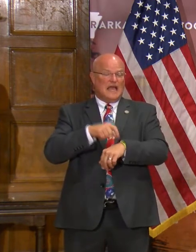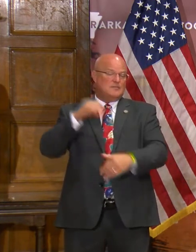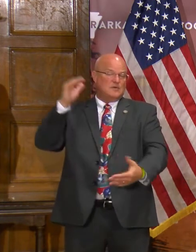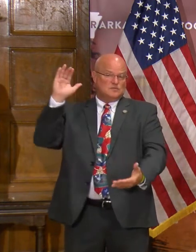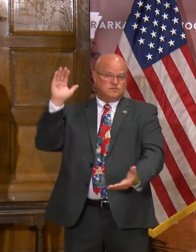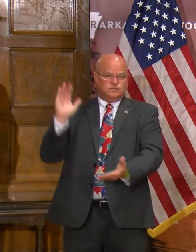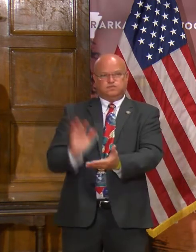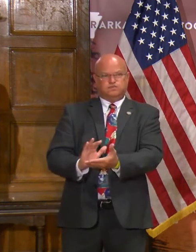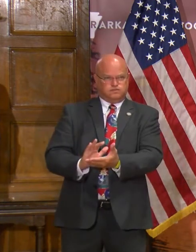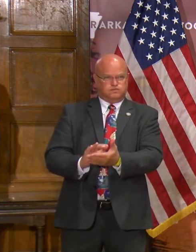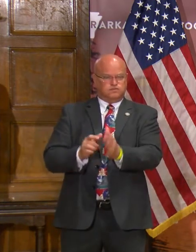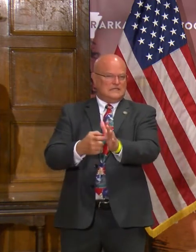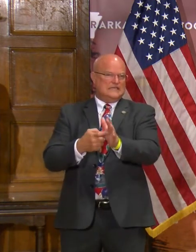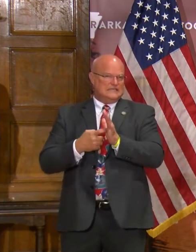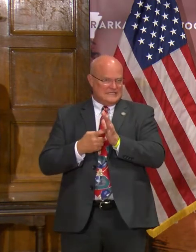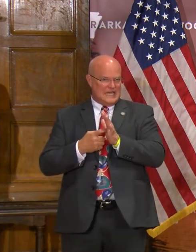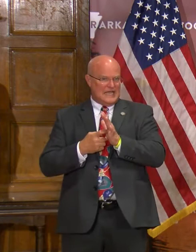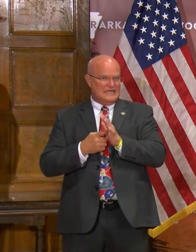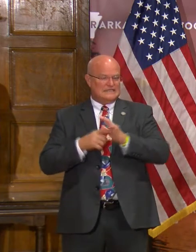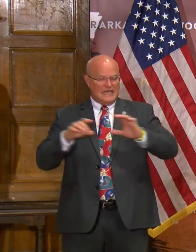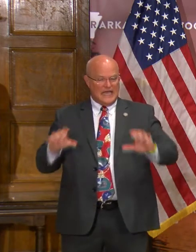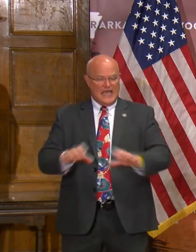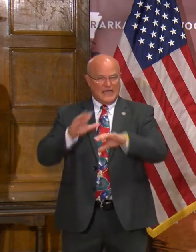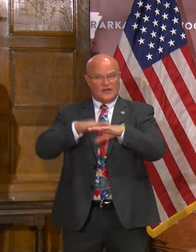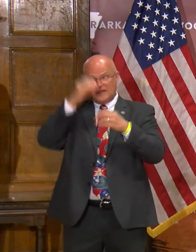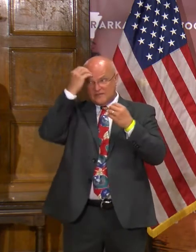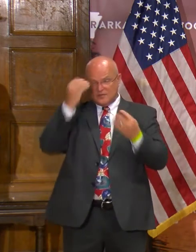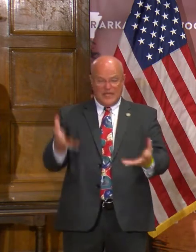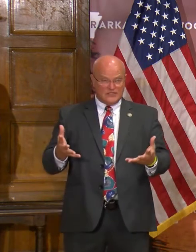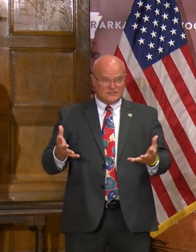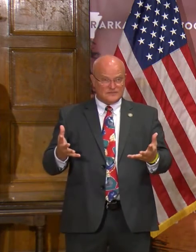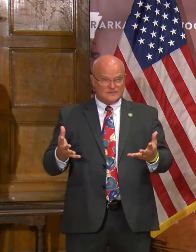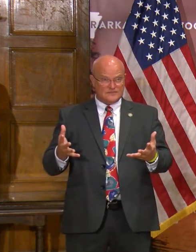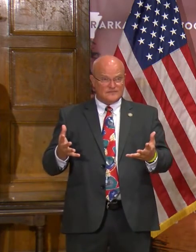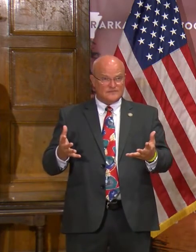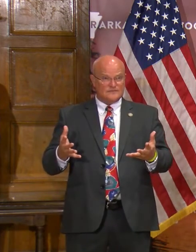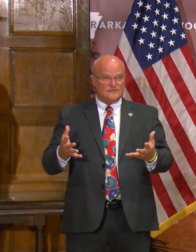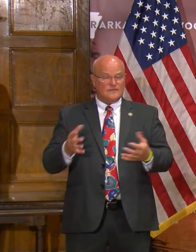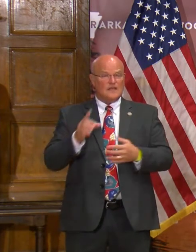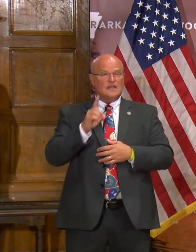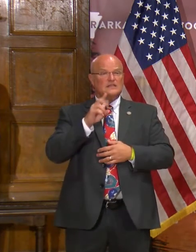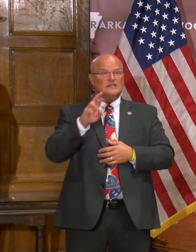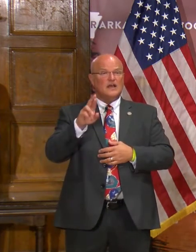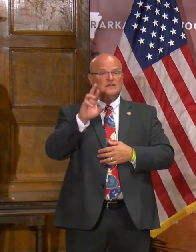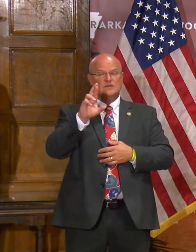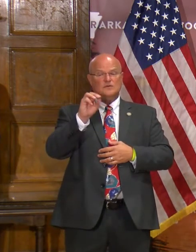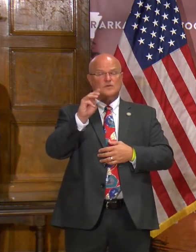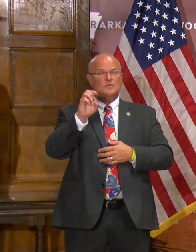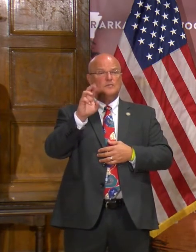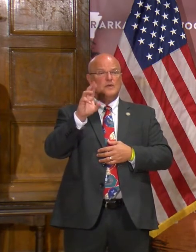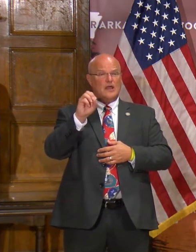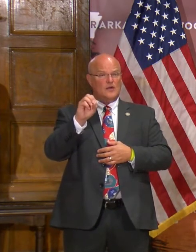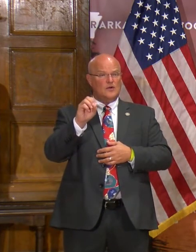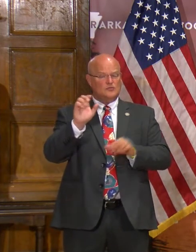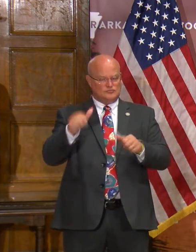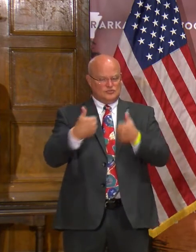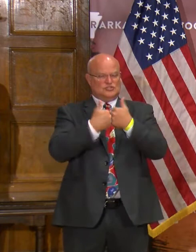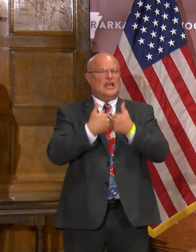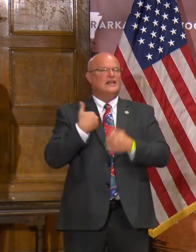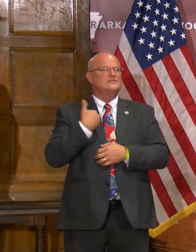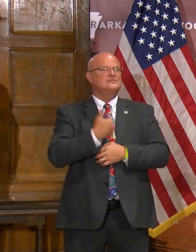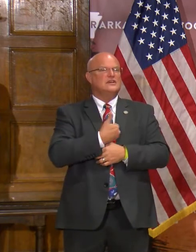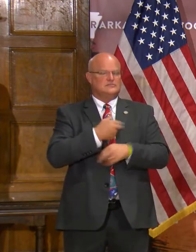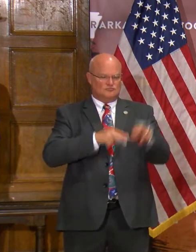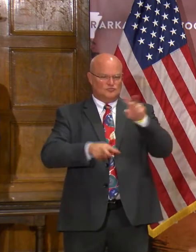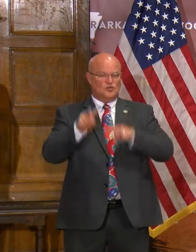the amount of time it takes to act on this information. Dr. Romero, Secretary Romero, challenges us